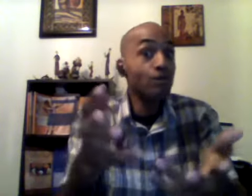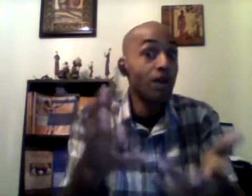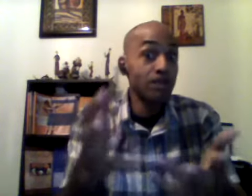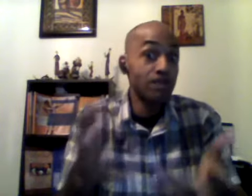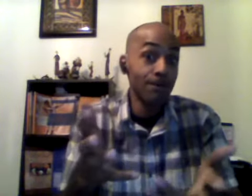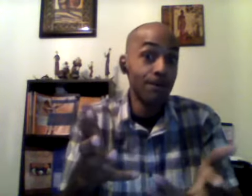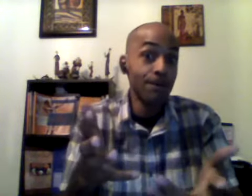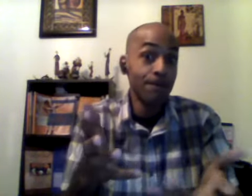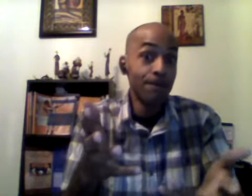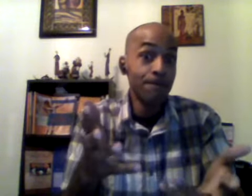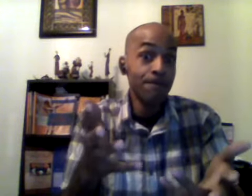want to